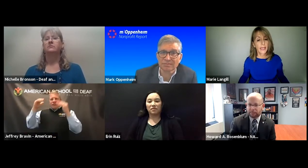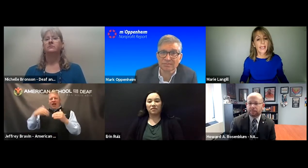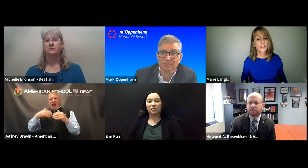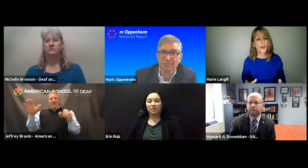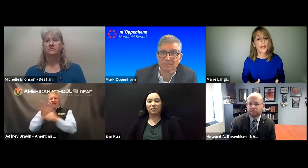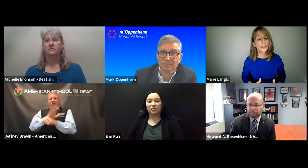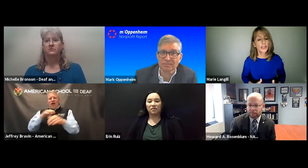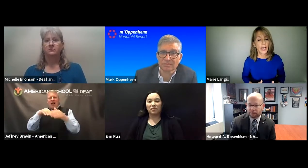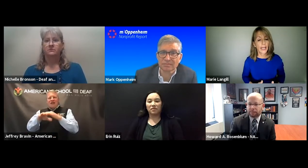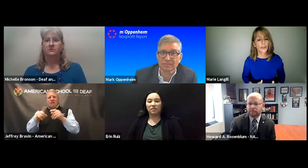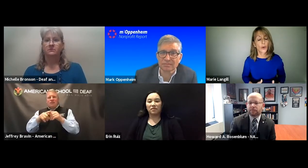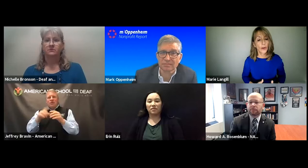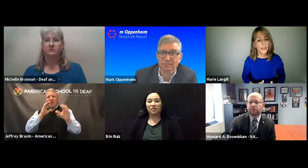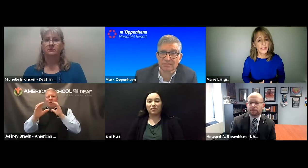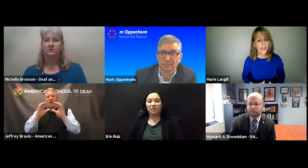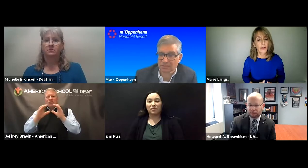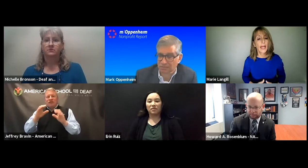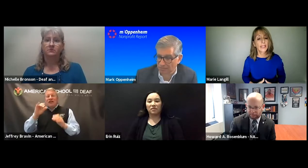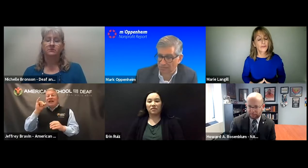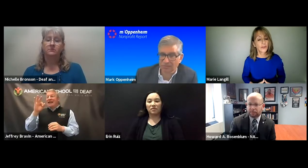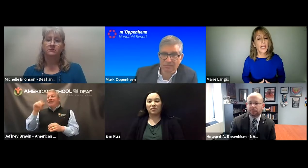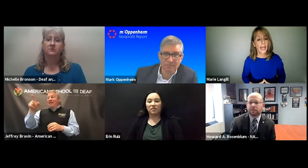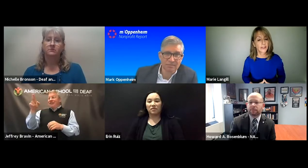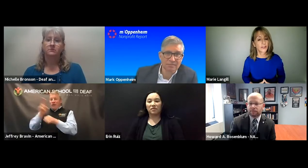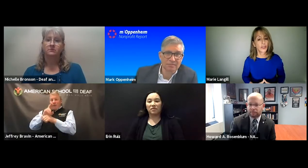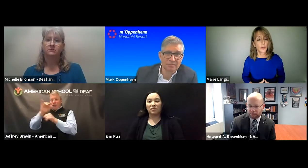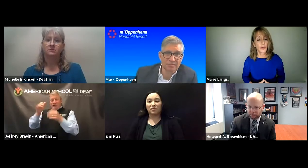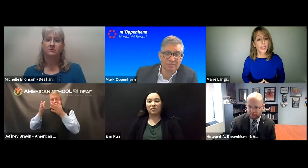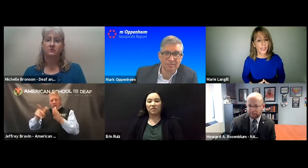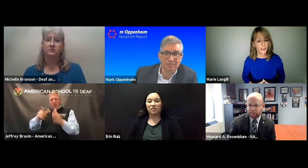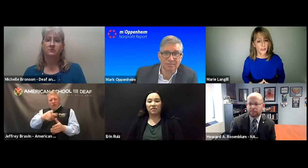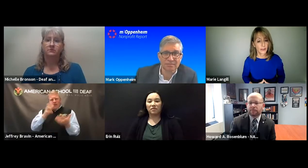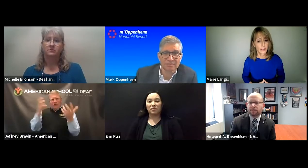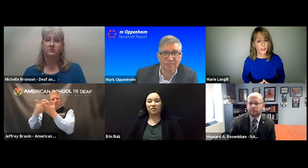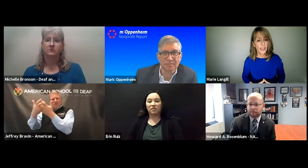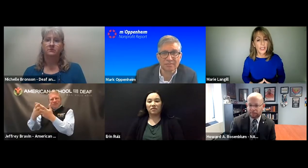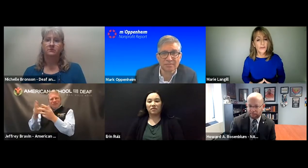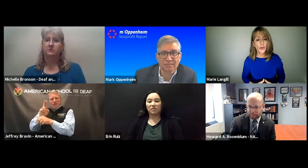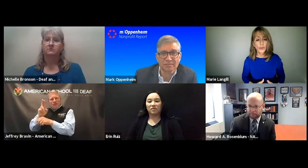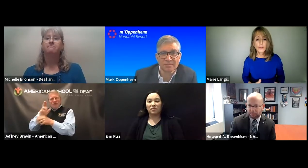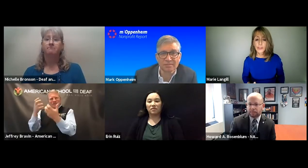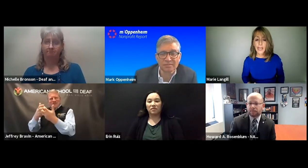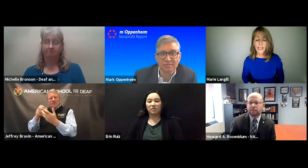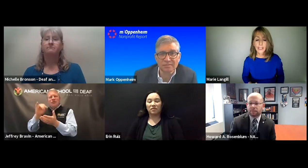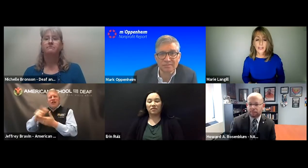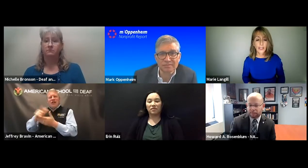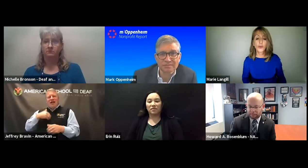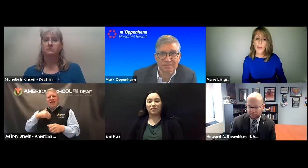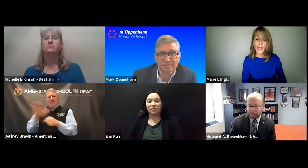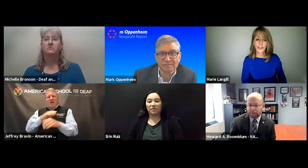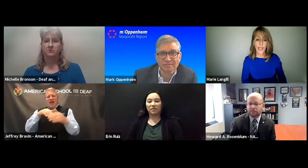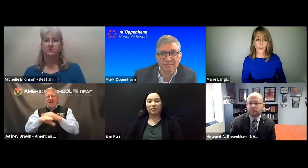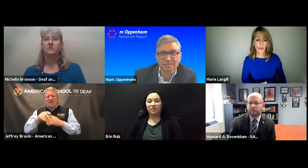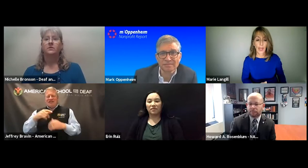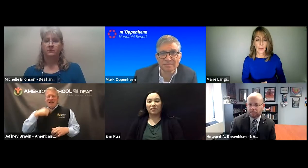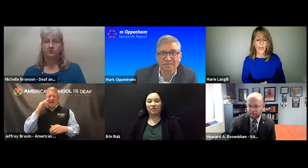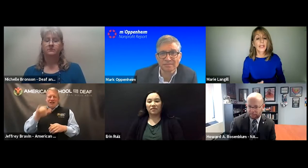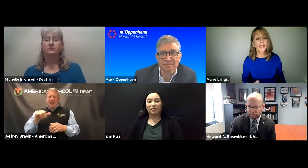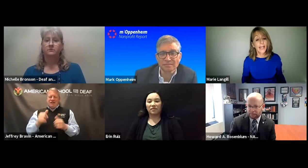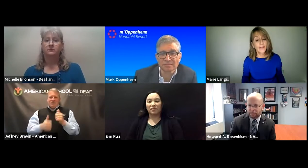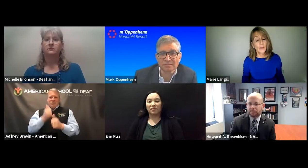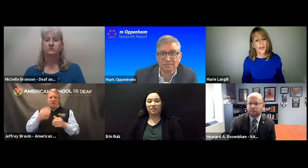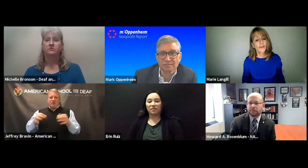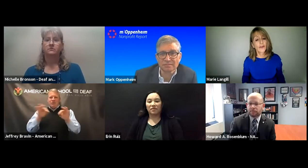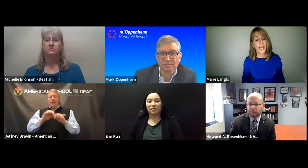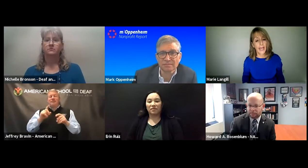best, as long as the child or the adult has full access to communication. If you use the modality, then you match that with them.